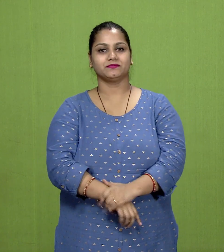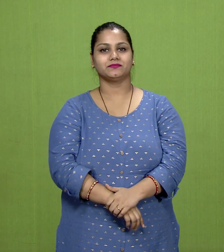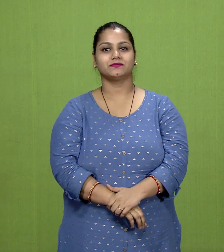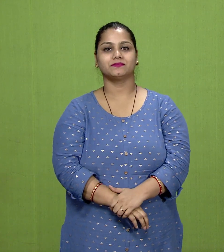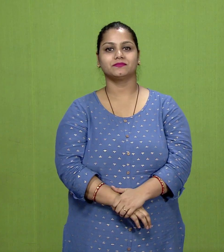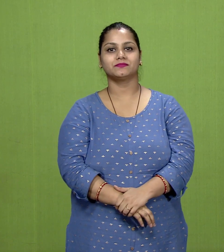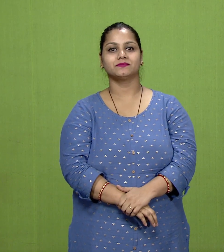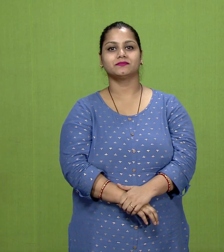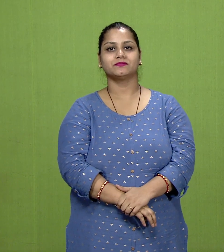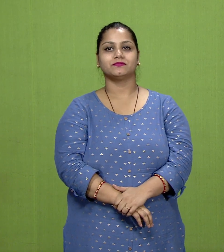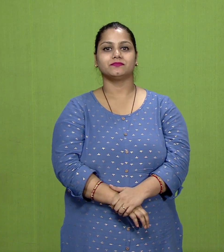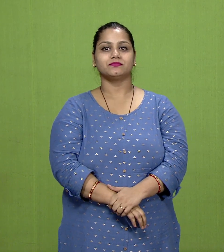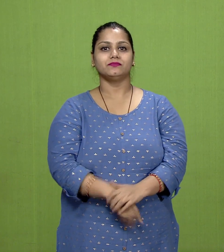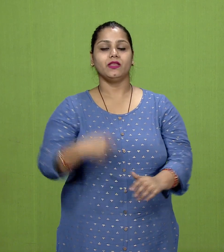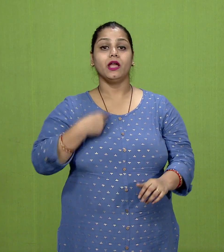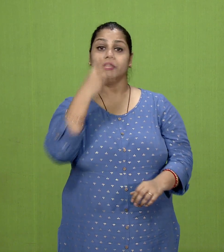that is the three Vedas